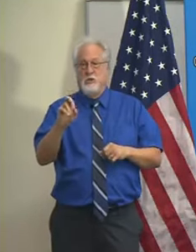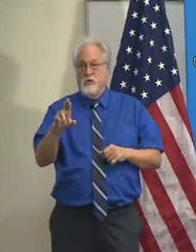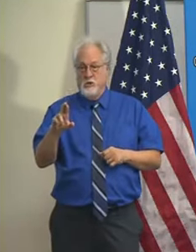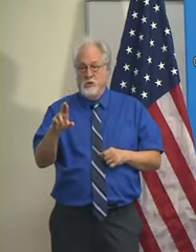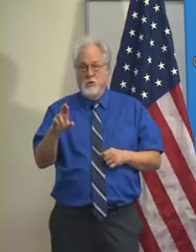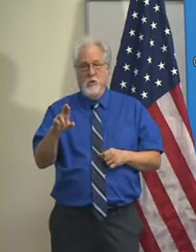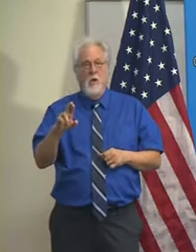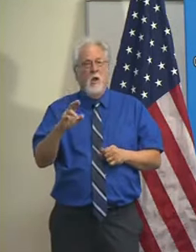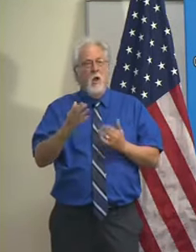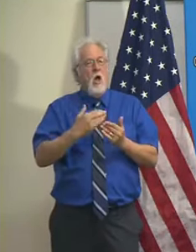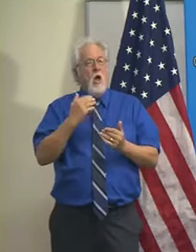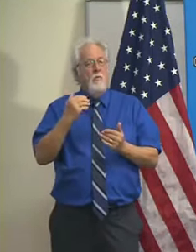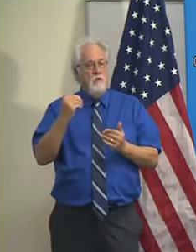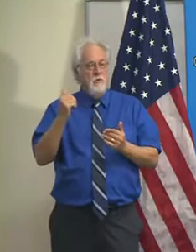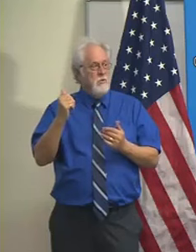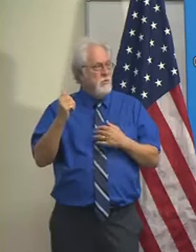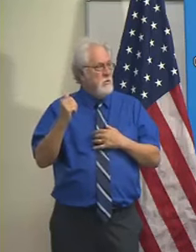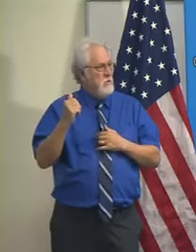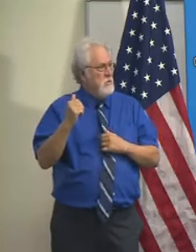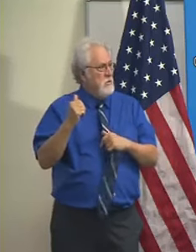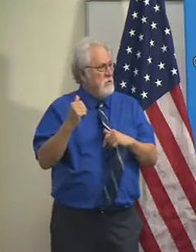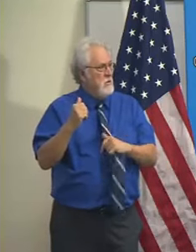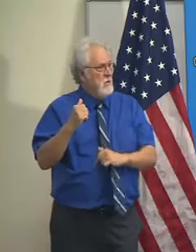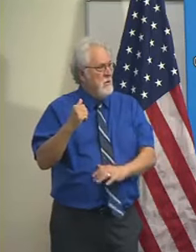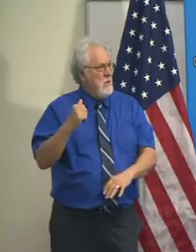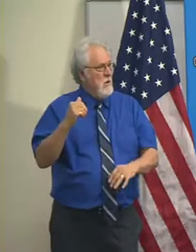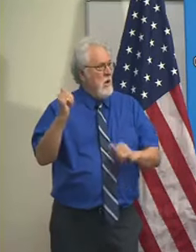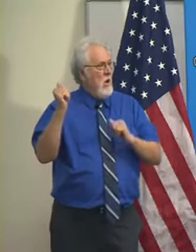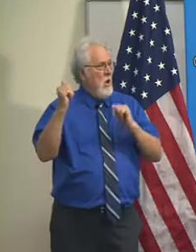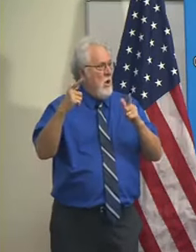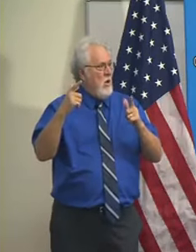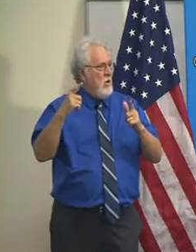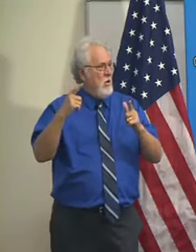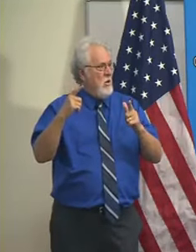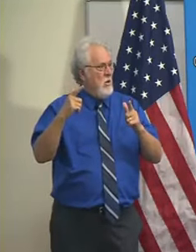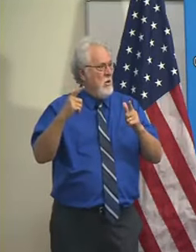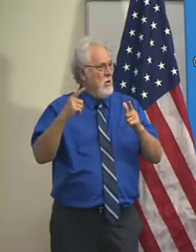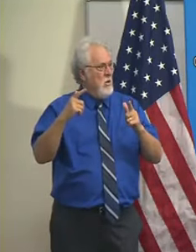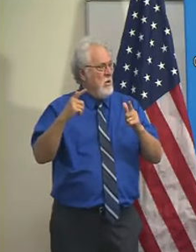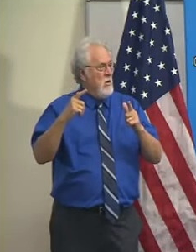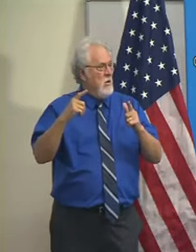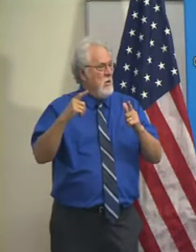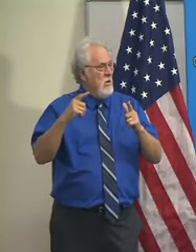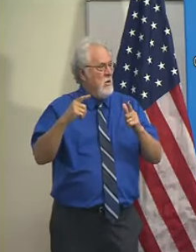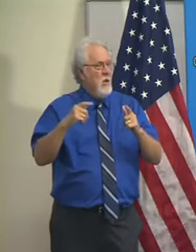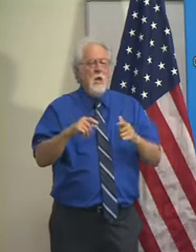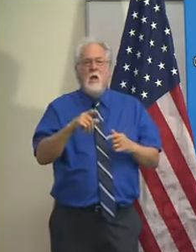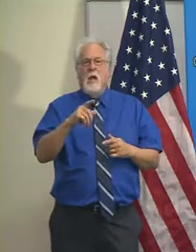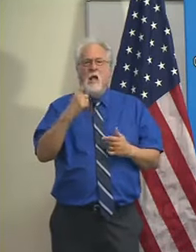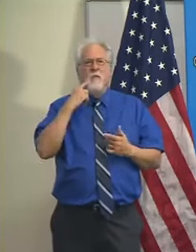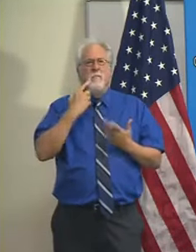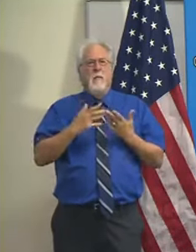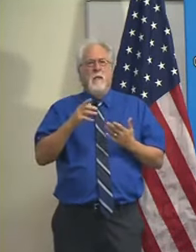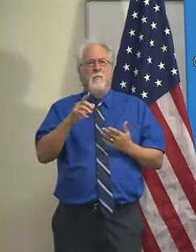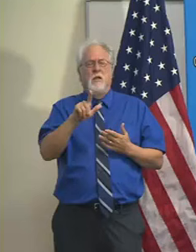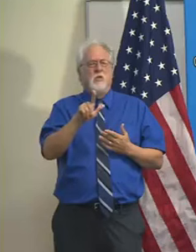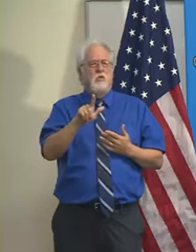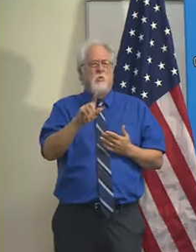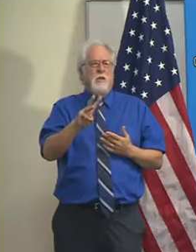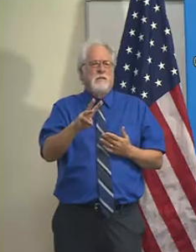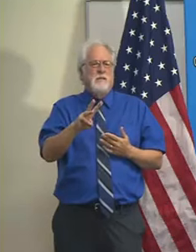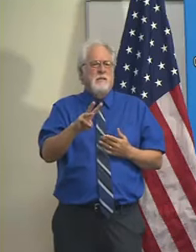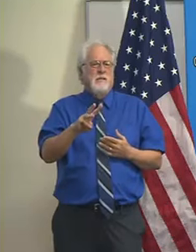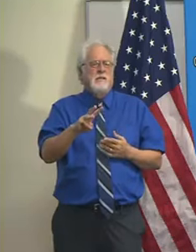Louisiana. Almost all of them, just I think maybe 26, were not in non-congregate